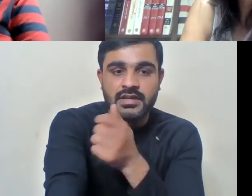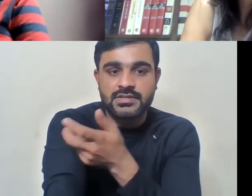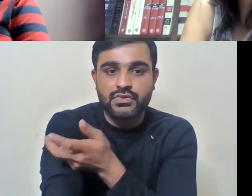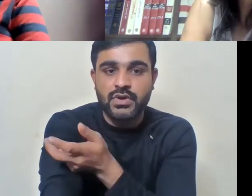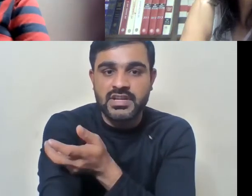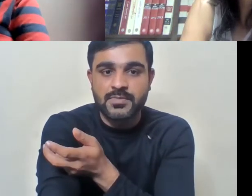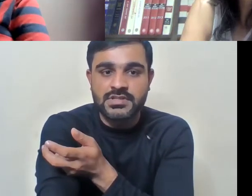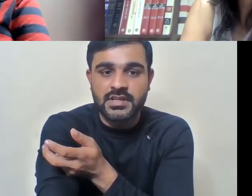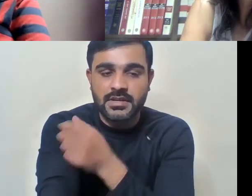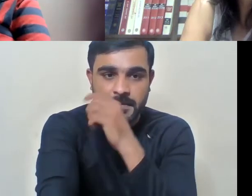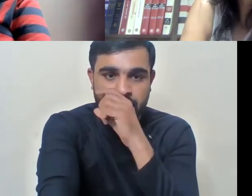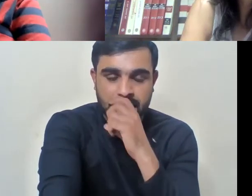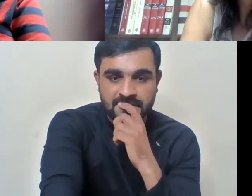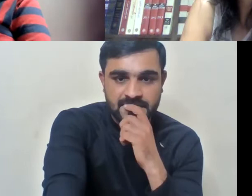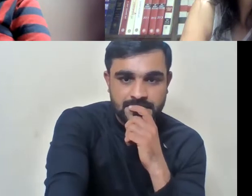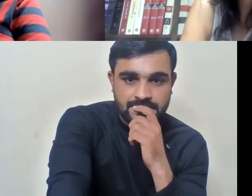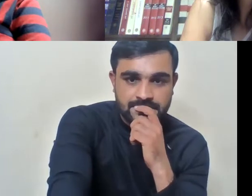your response in?